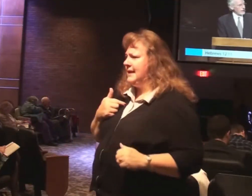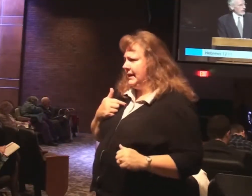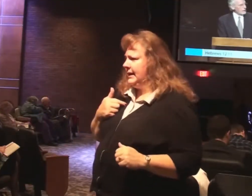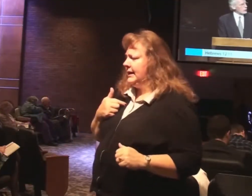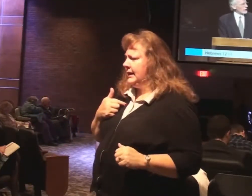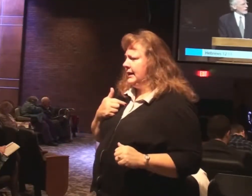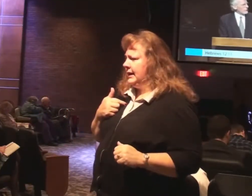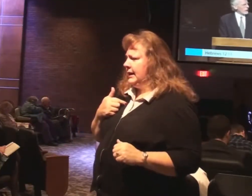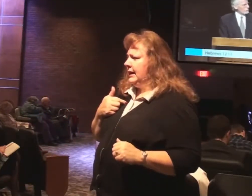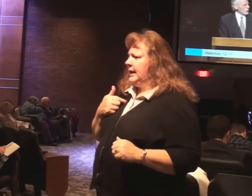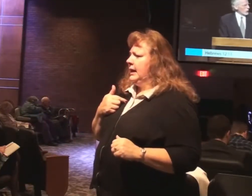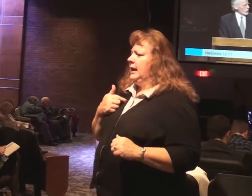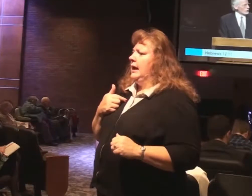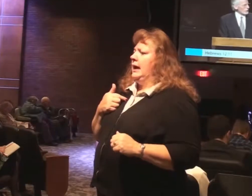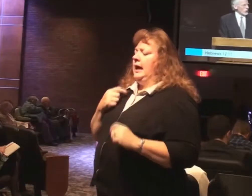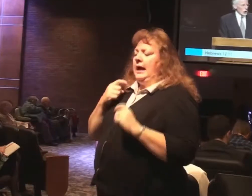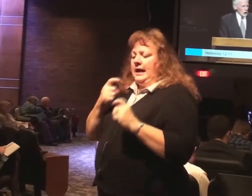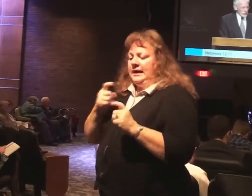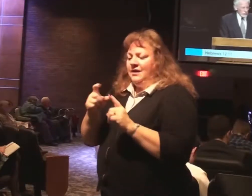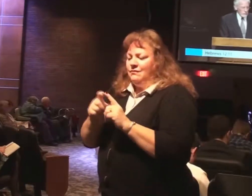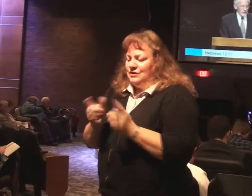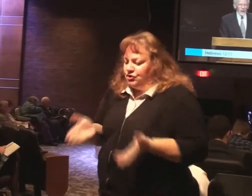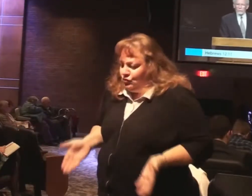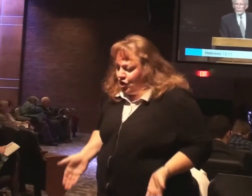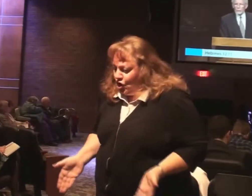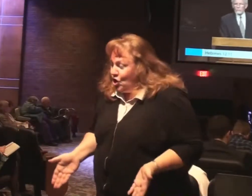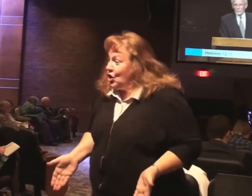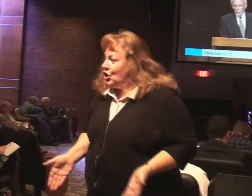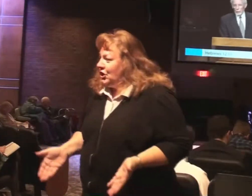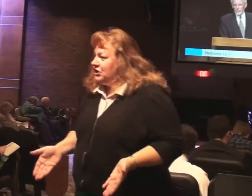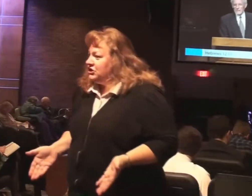he's going to give them words of encouragement and words of warning. warning.